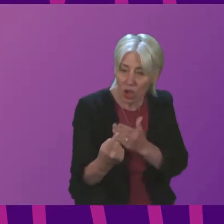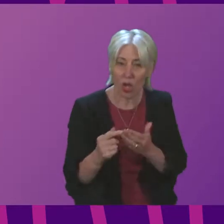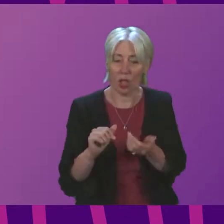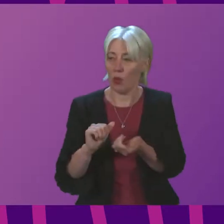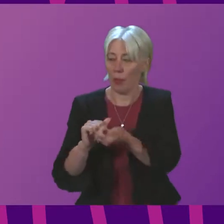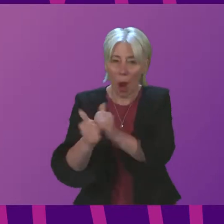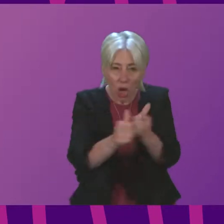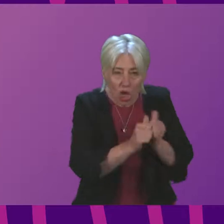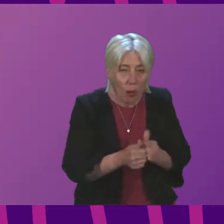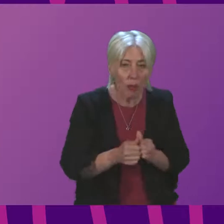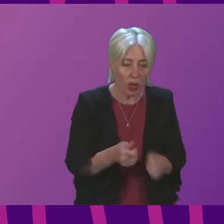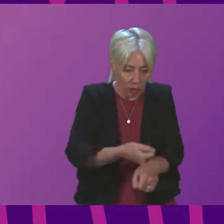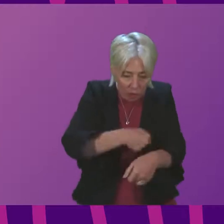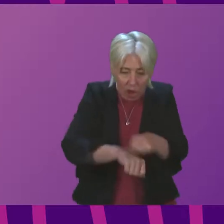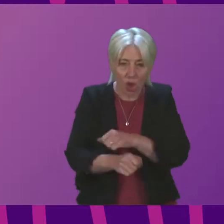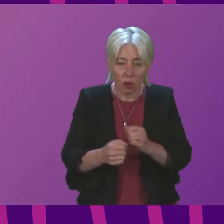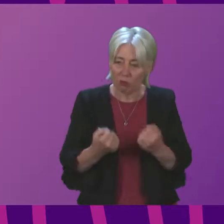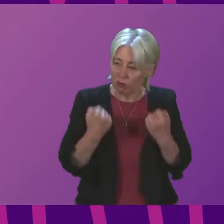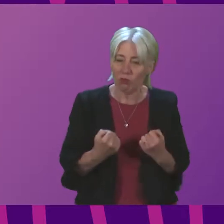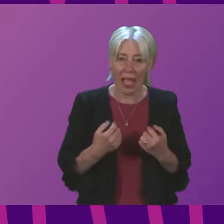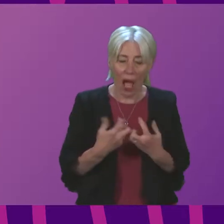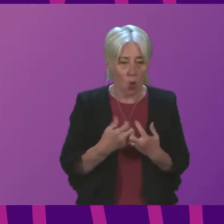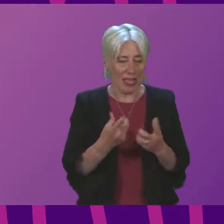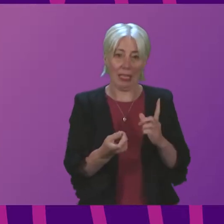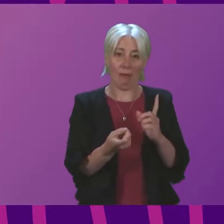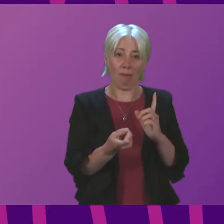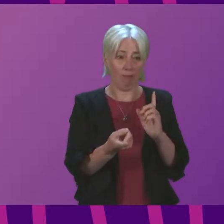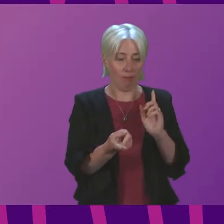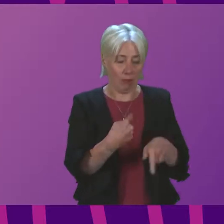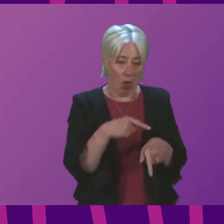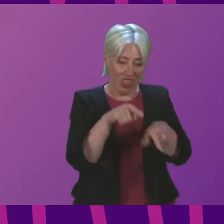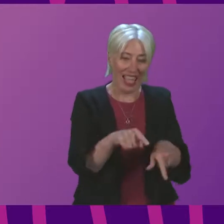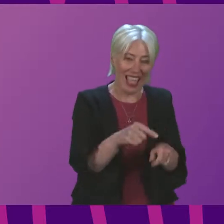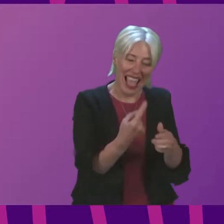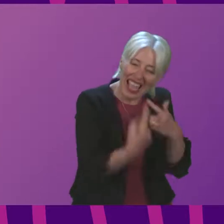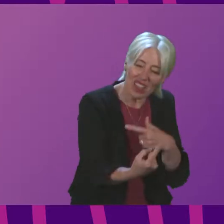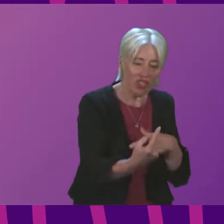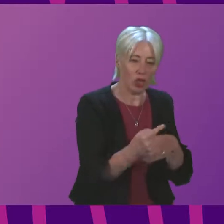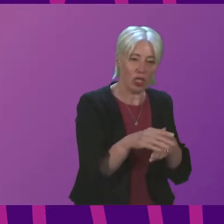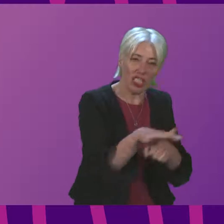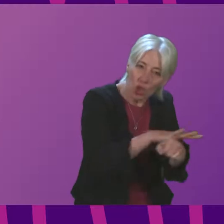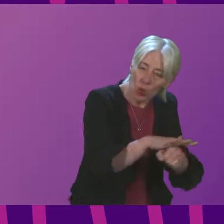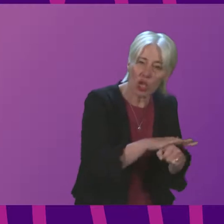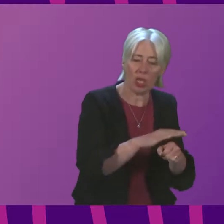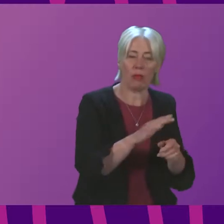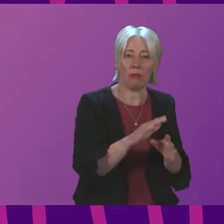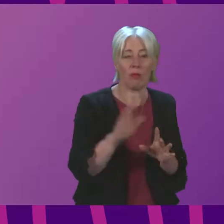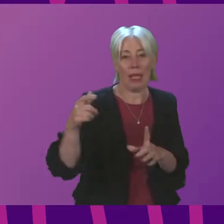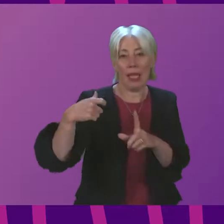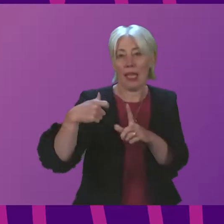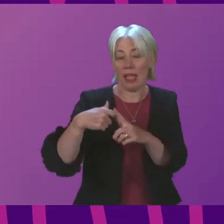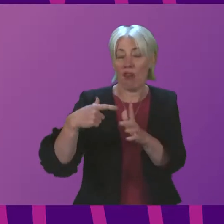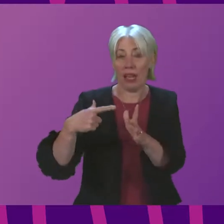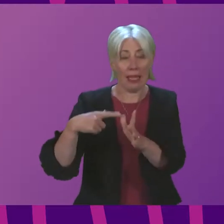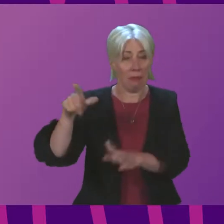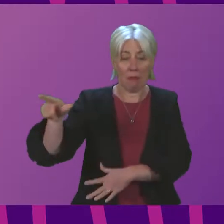partnerships to try to find the means of addressing the individual circumstances that people will face. Karen Adam has put to me